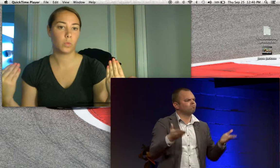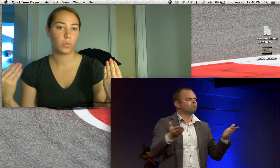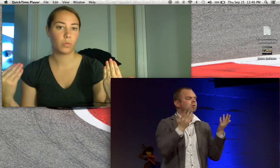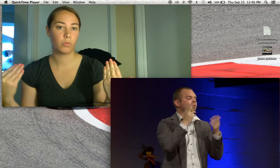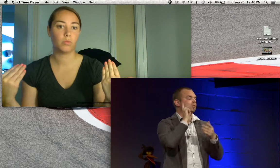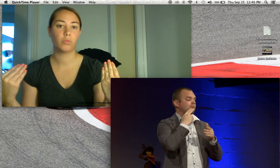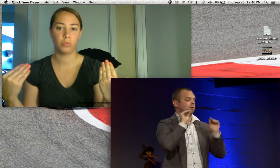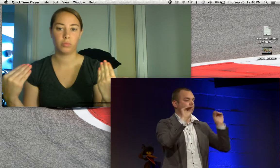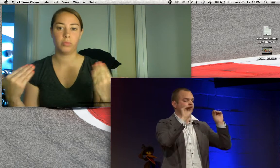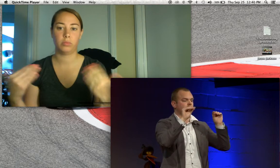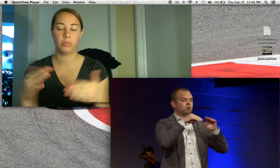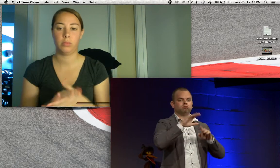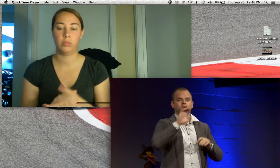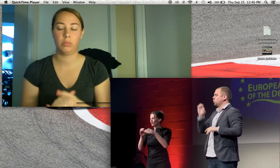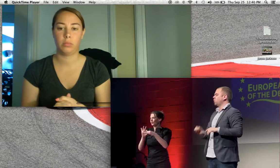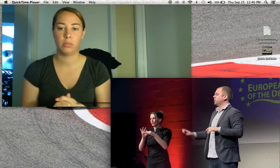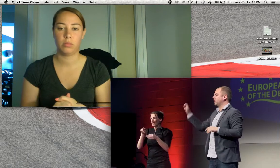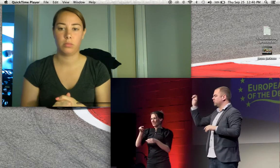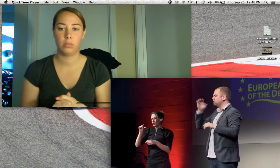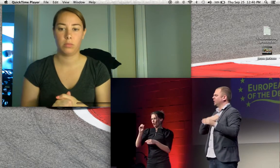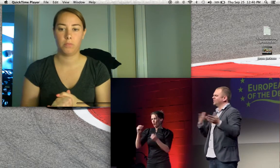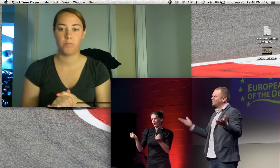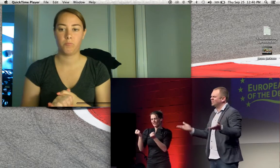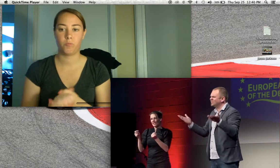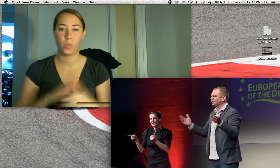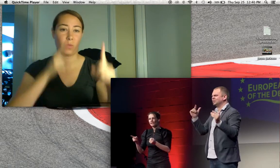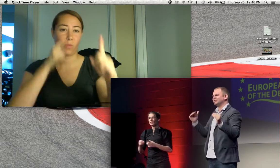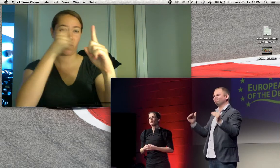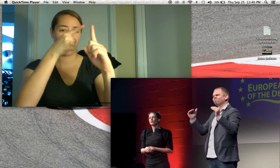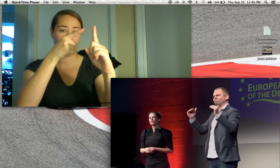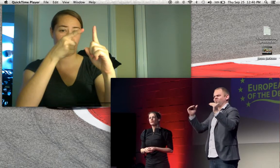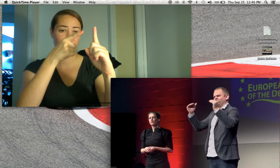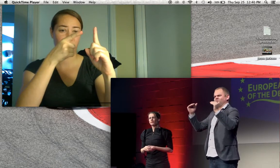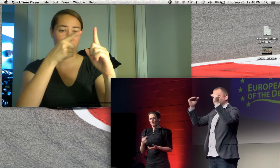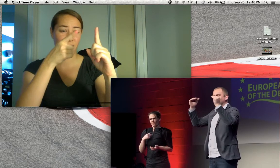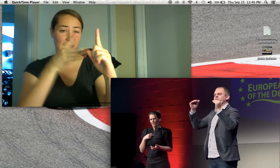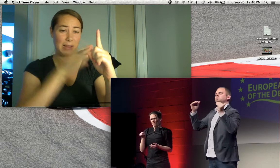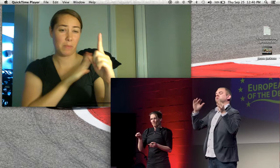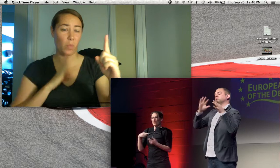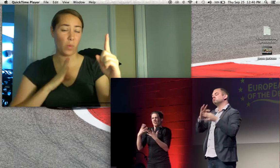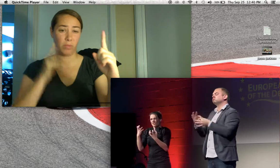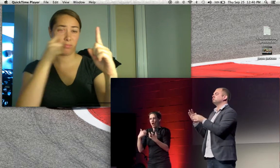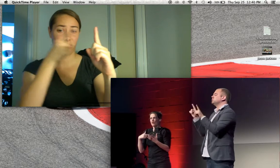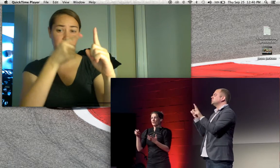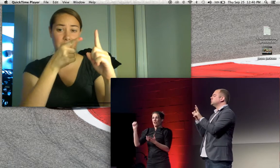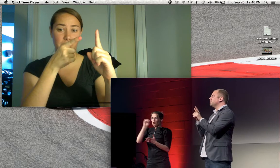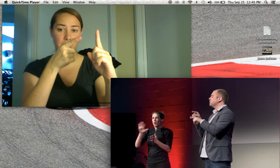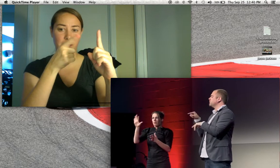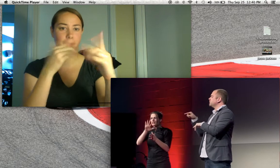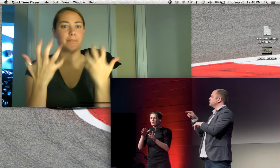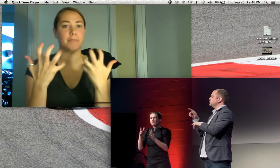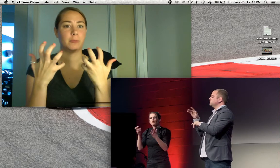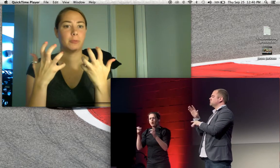And our biggest aim is to raise the level of education within Europe.